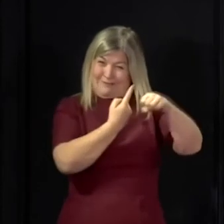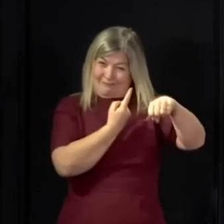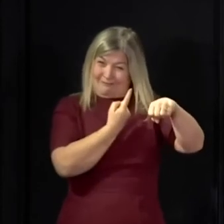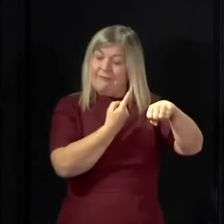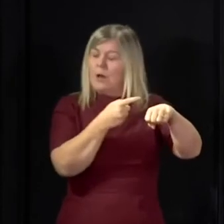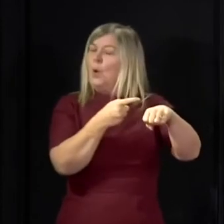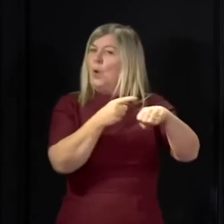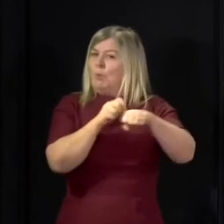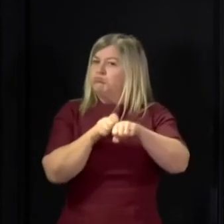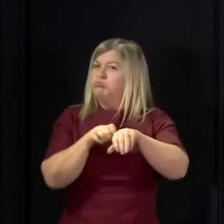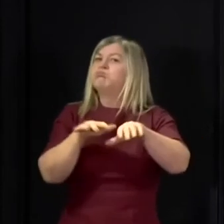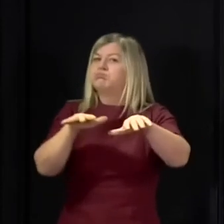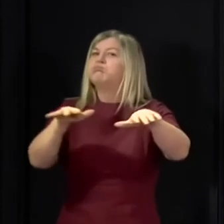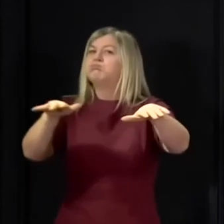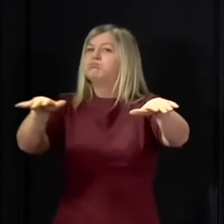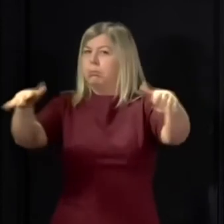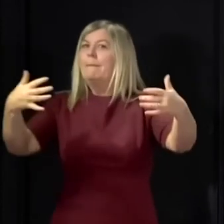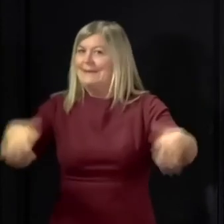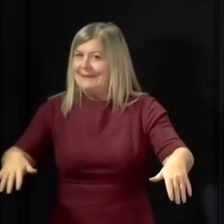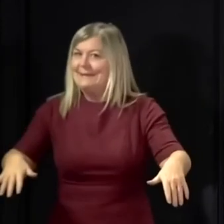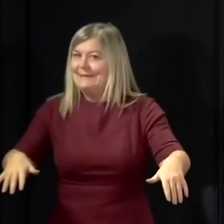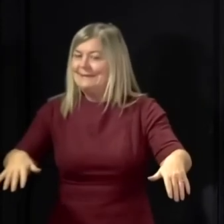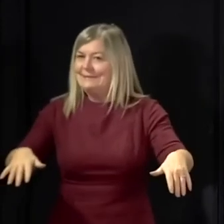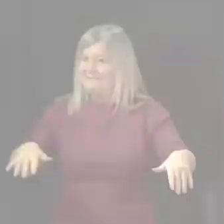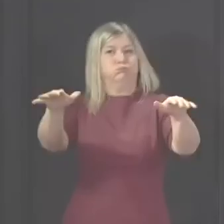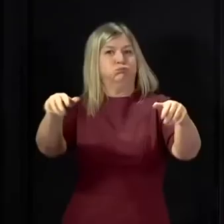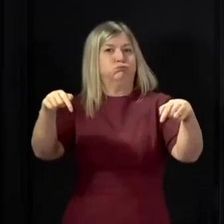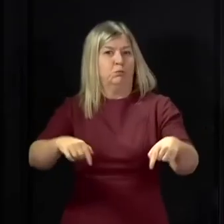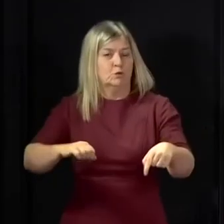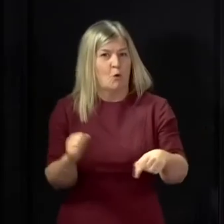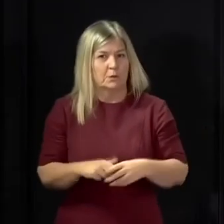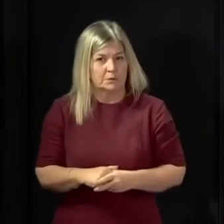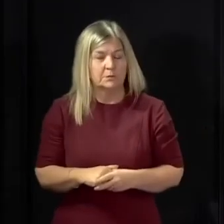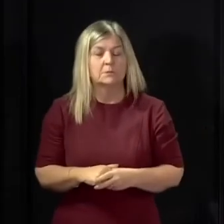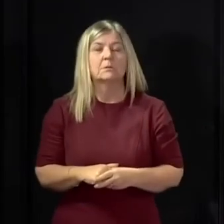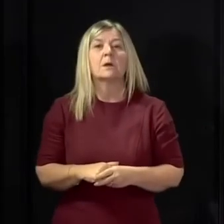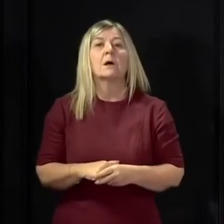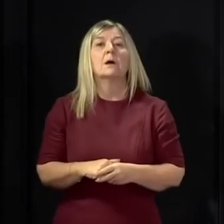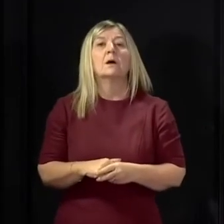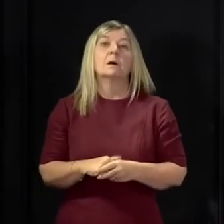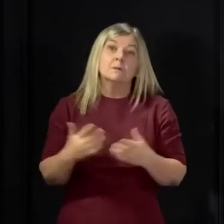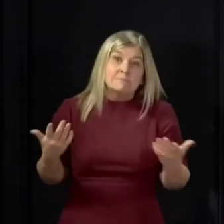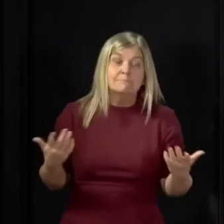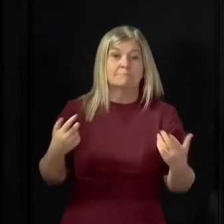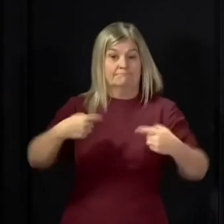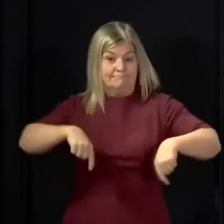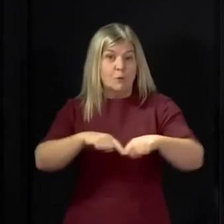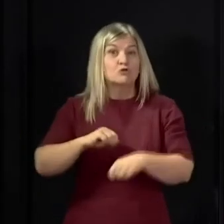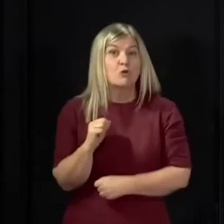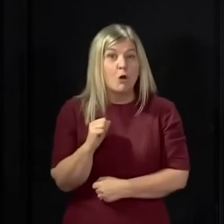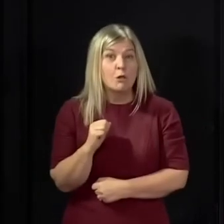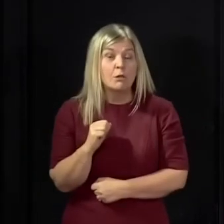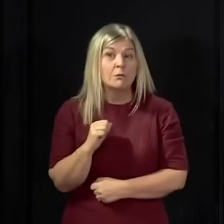than the strains of the virus that we have been dealing with up to now. The advantage that we have in Scotland unlike